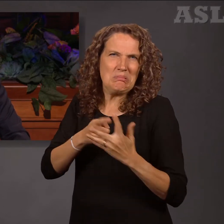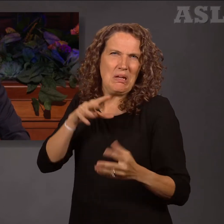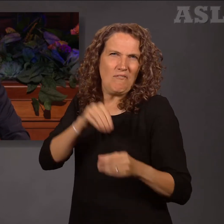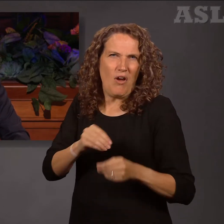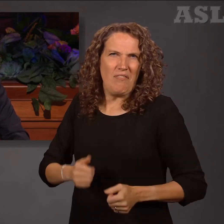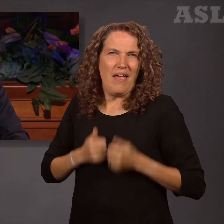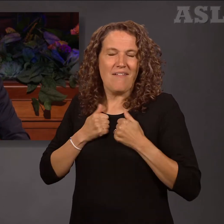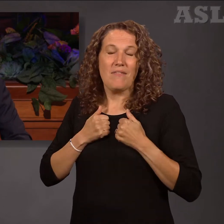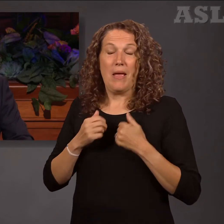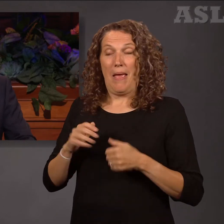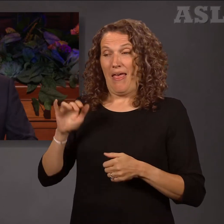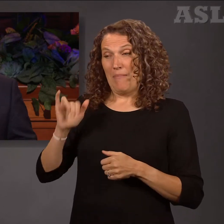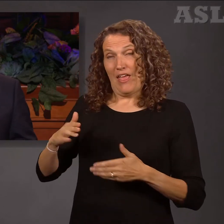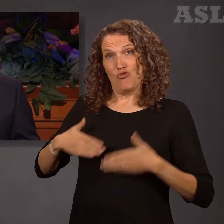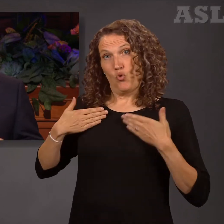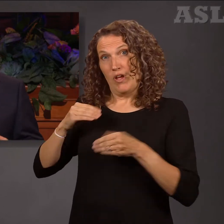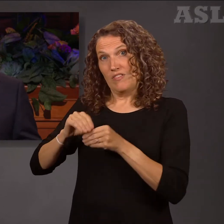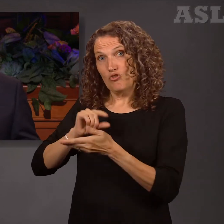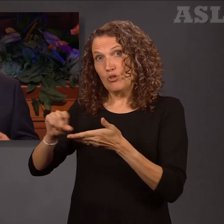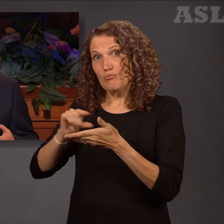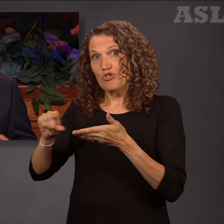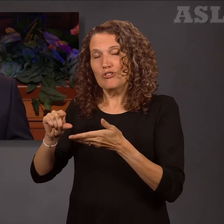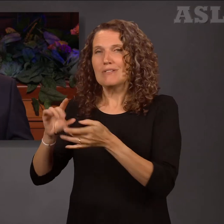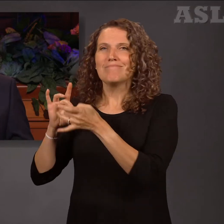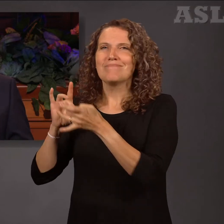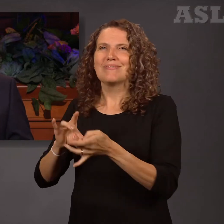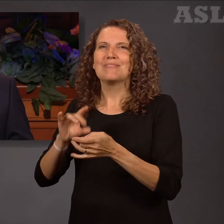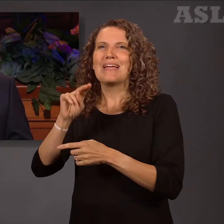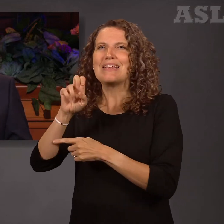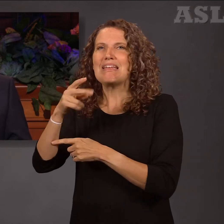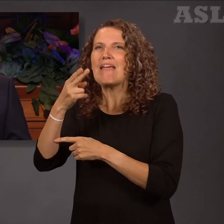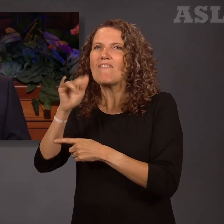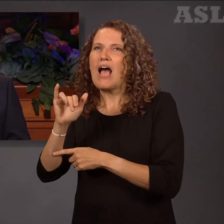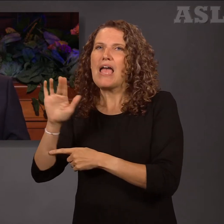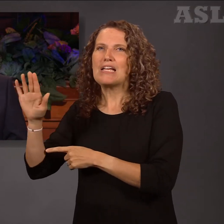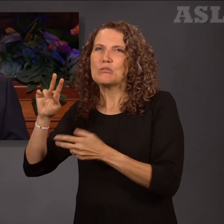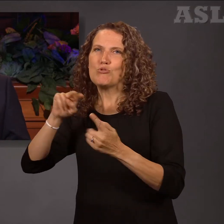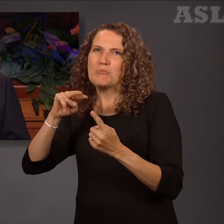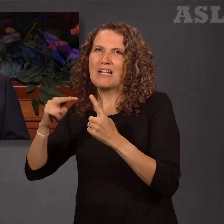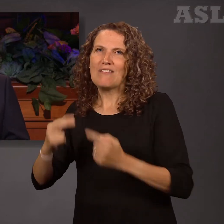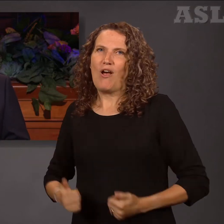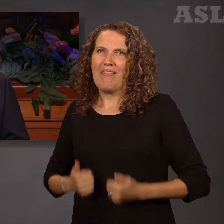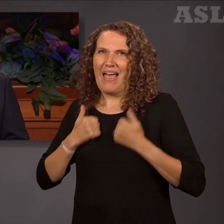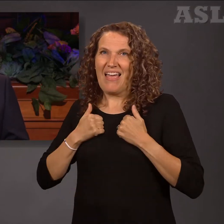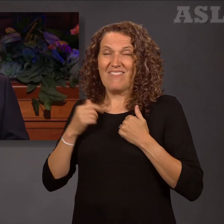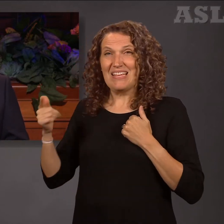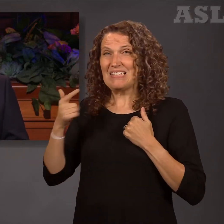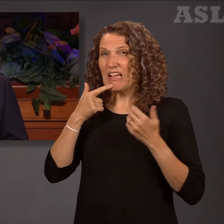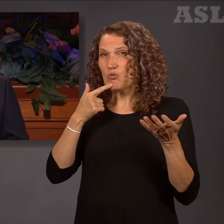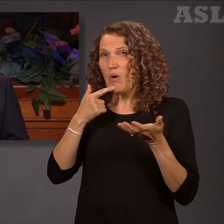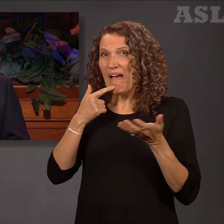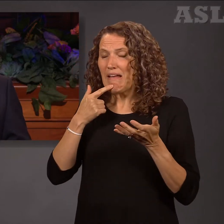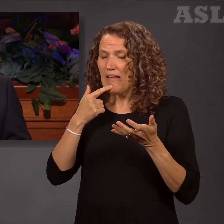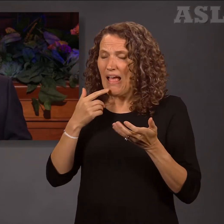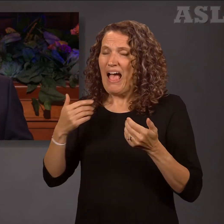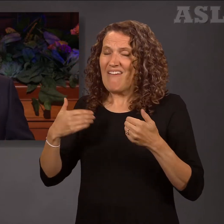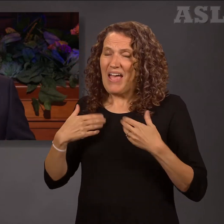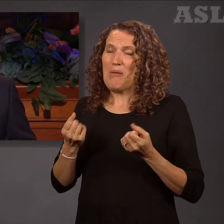joy has to do with Nephi's perspective on life when he said, having seen many afflictions in the course of my